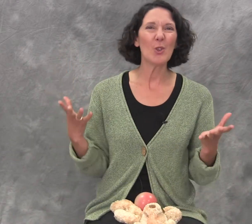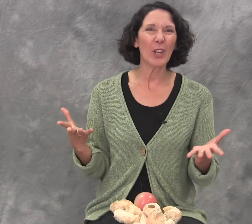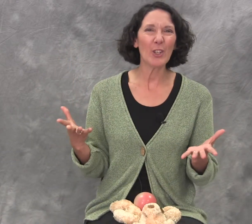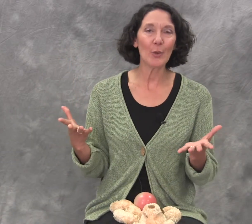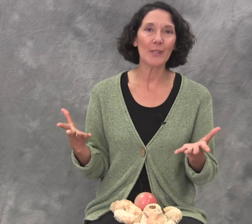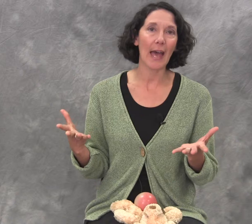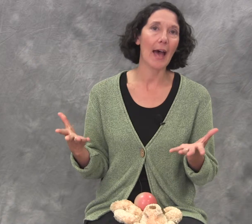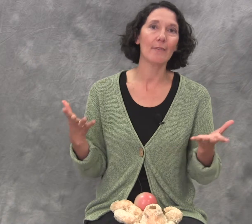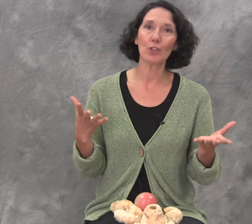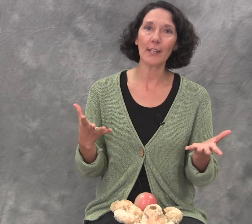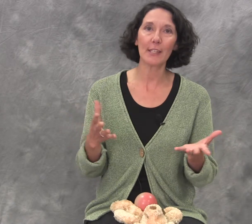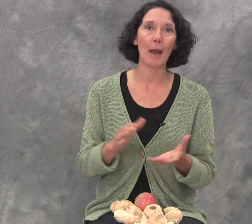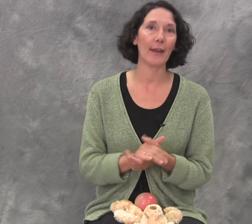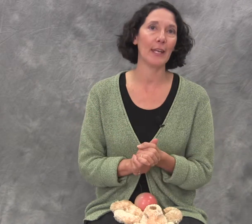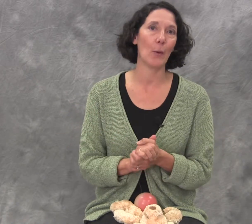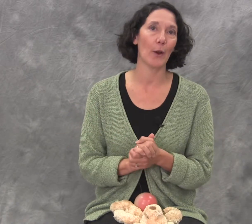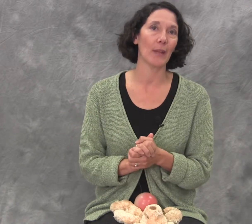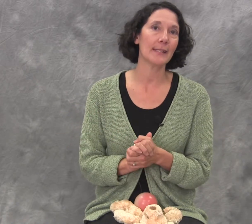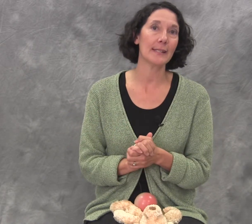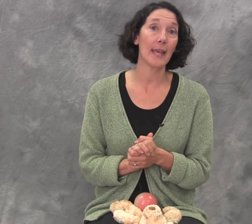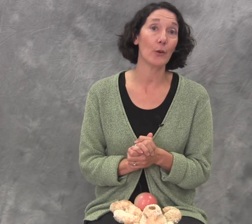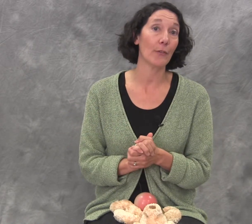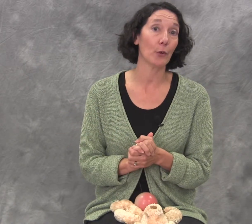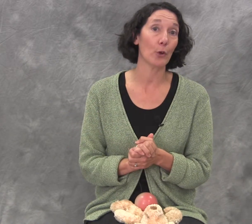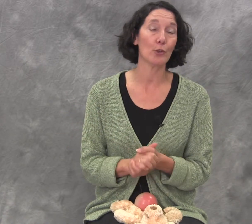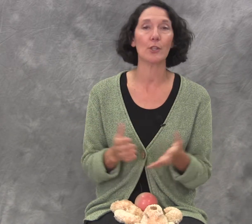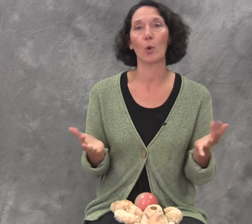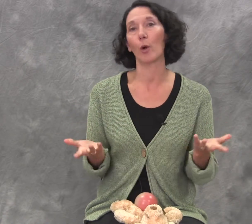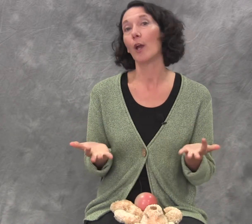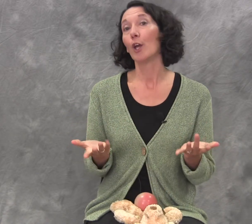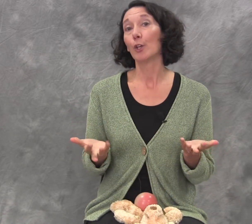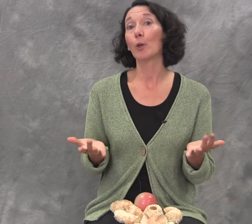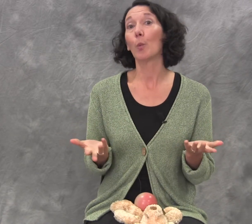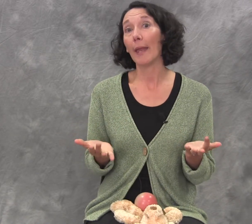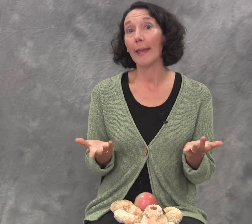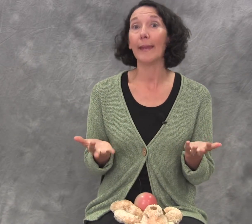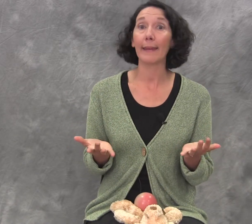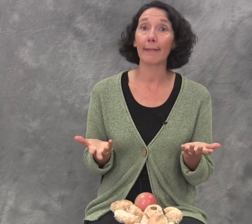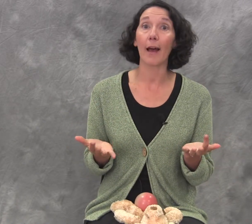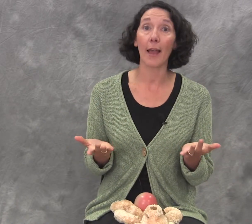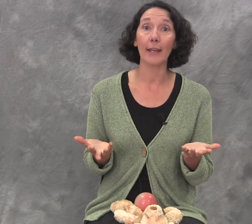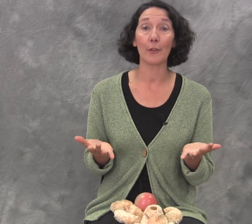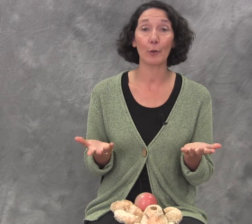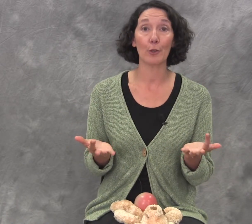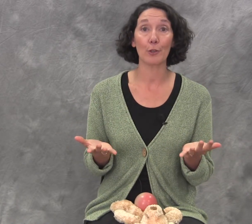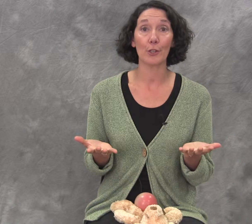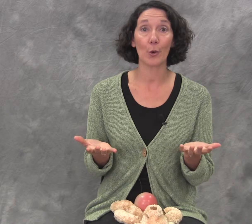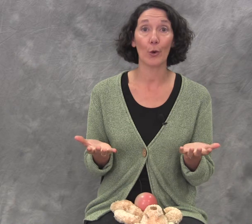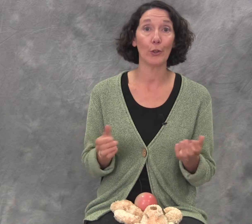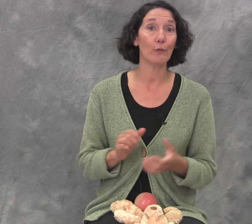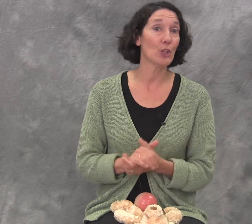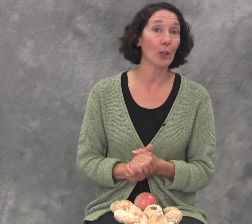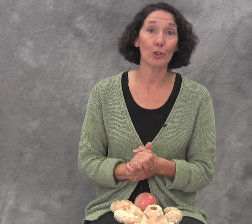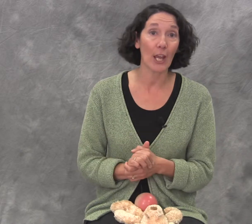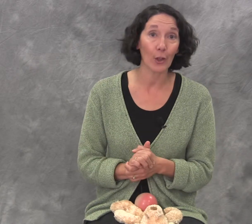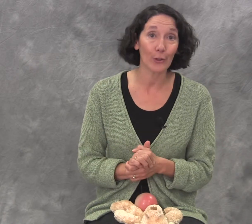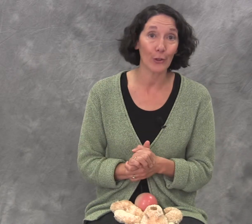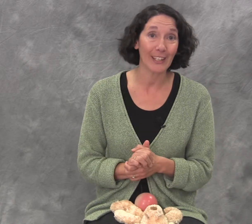you can use that just about anywhere. Let's say you're at the grocery store, you're waiting in line at the grocery store, you've jingle jangled your